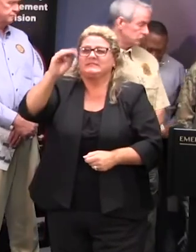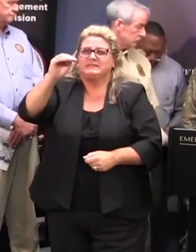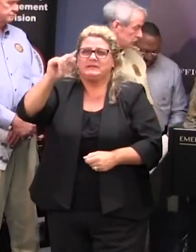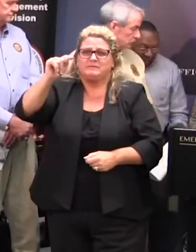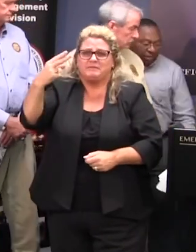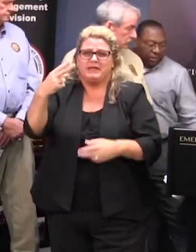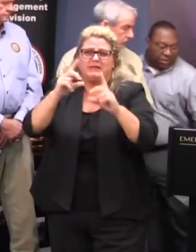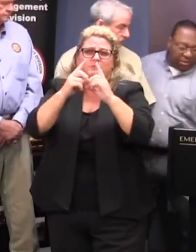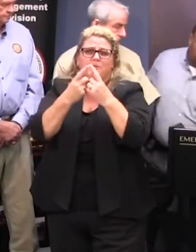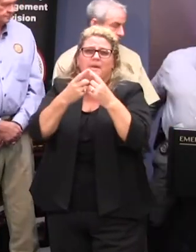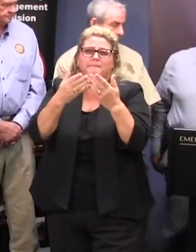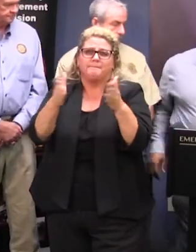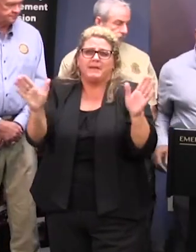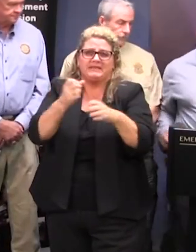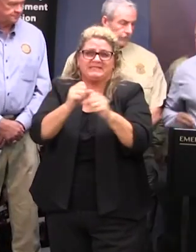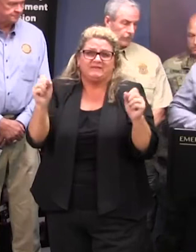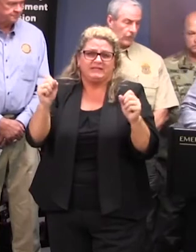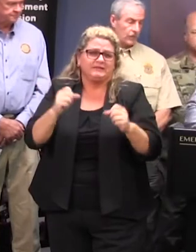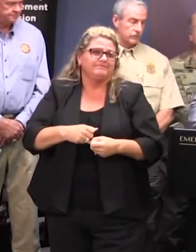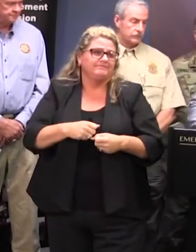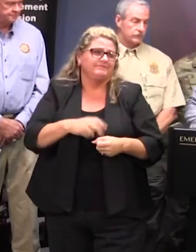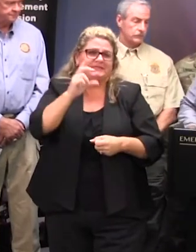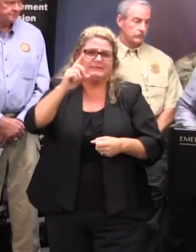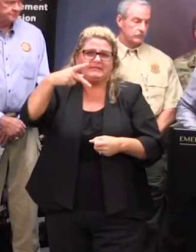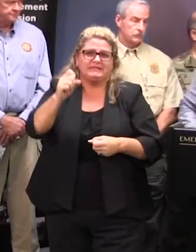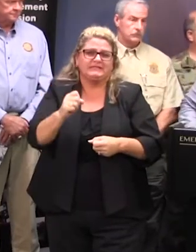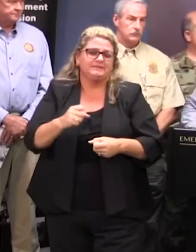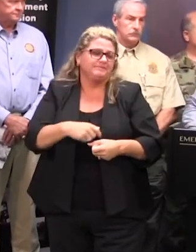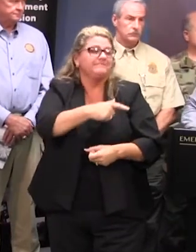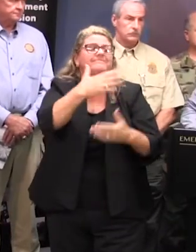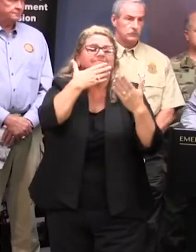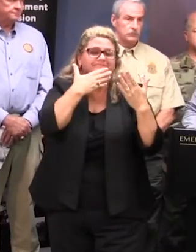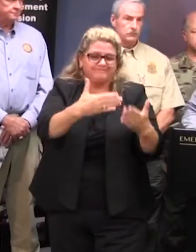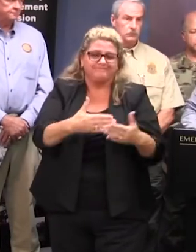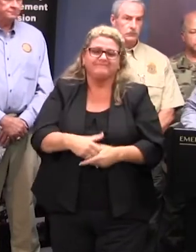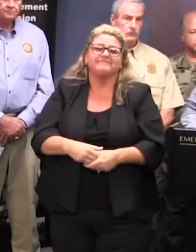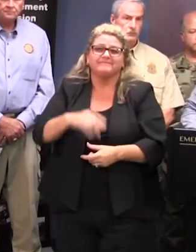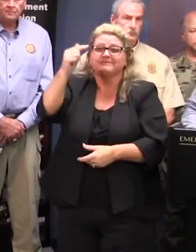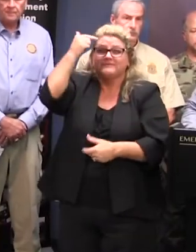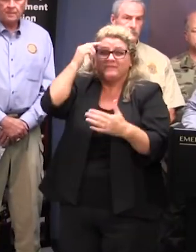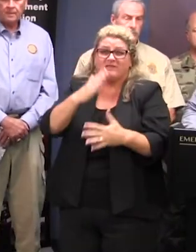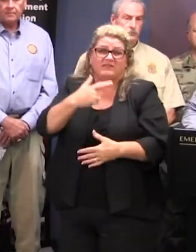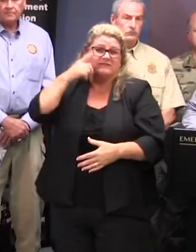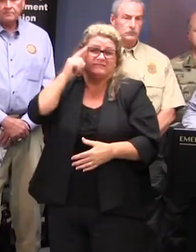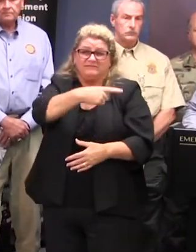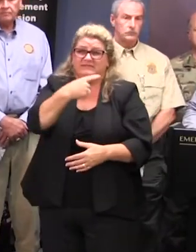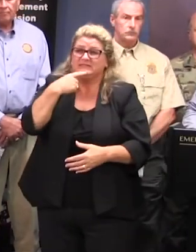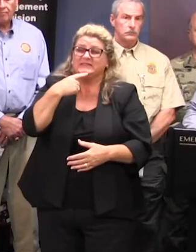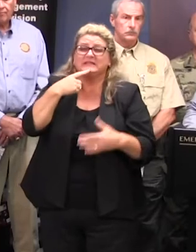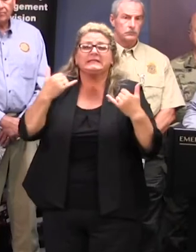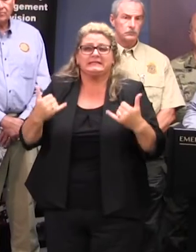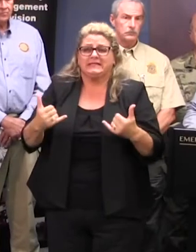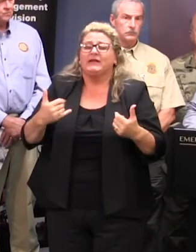department of public safety thank you governor uh as the governor uh mentioned earlier we are at six storm related